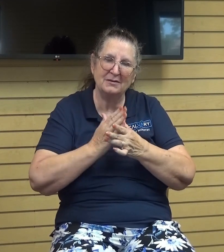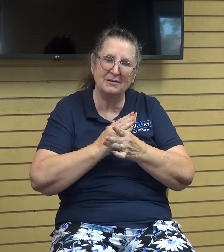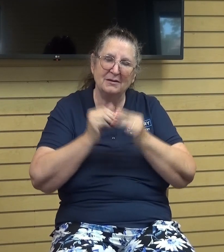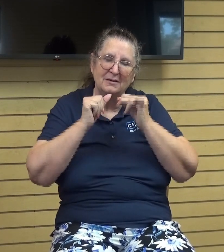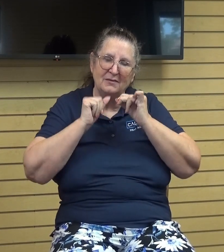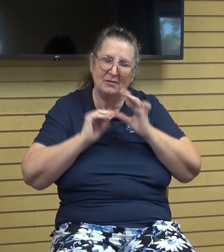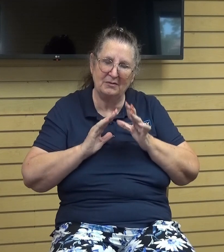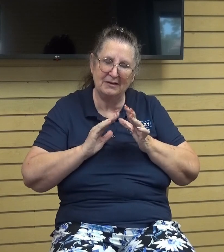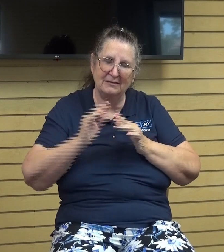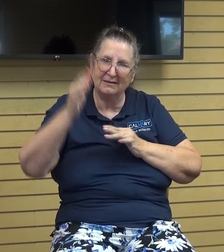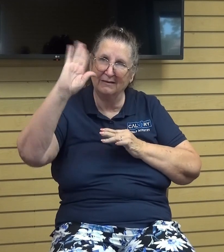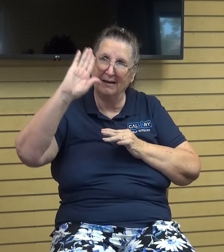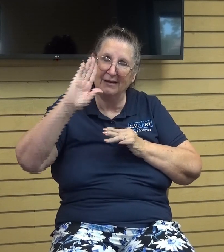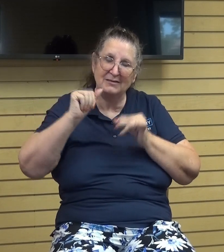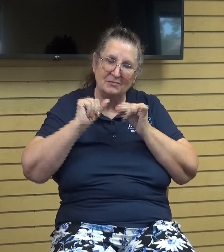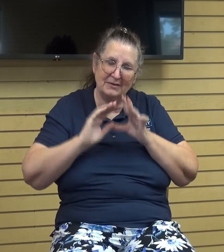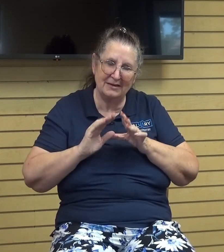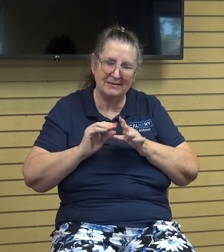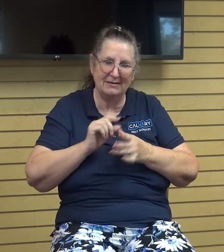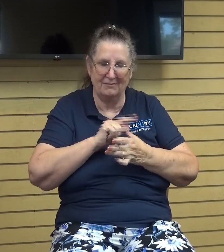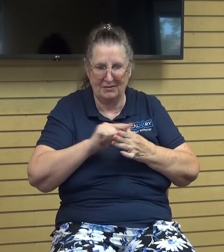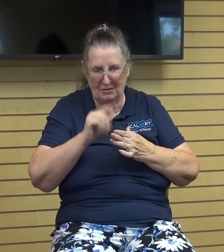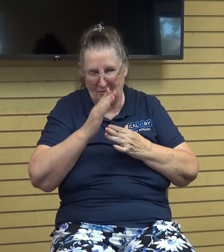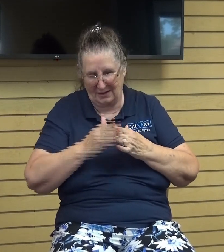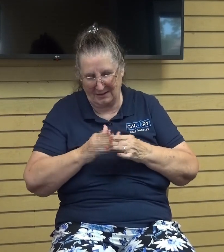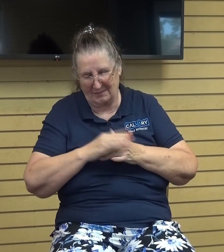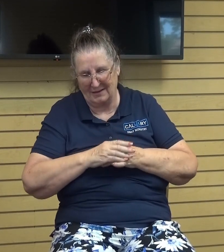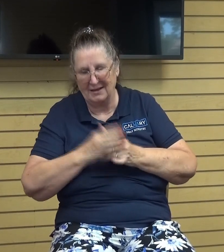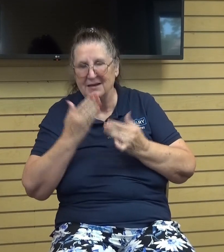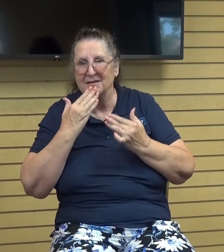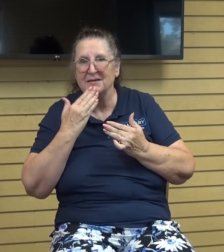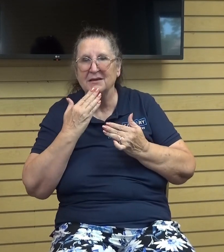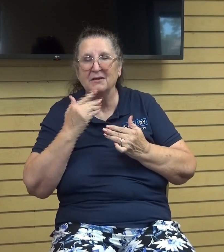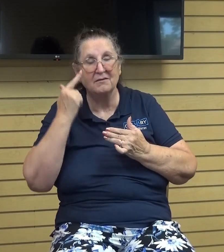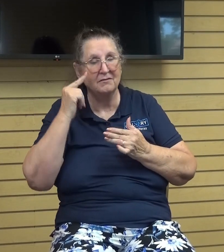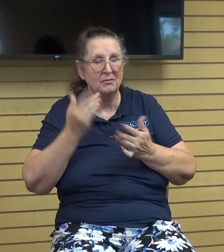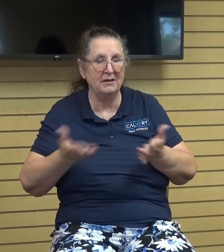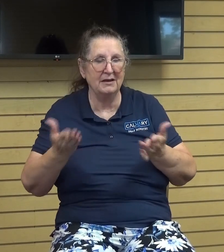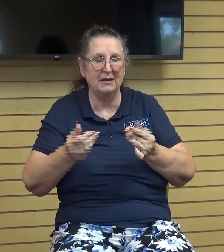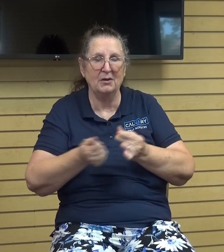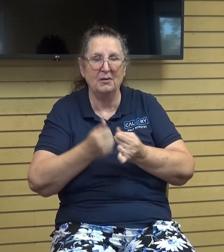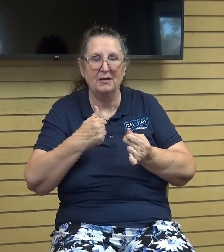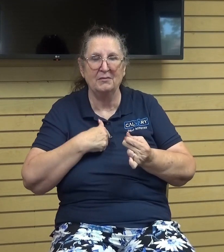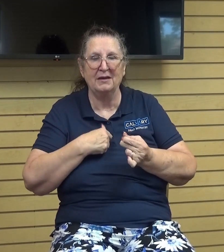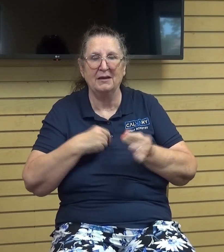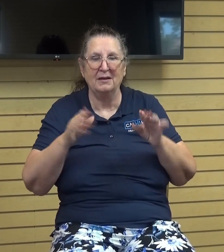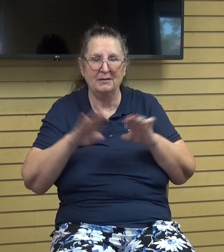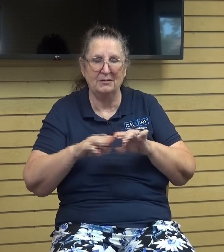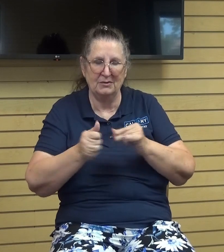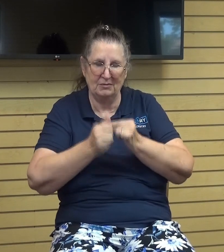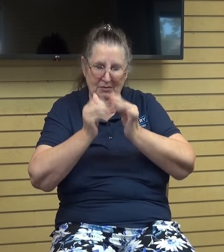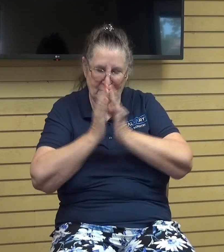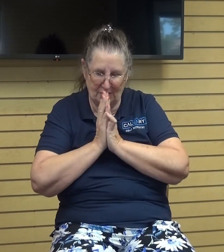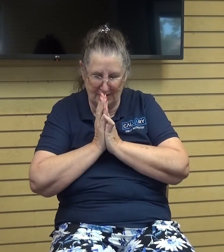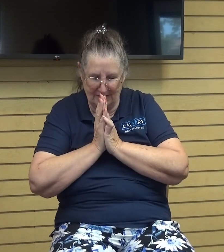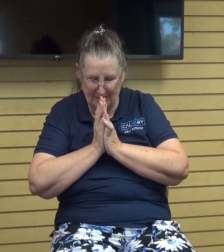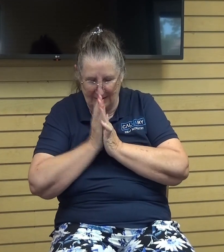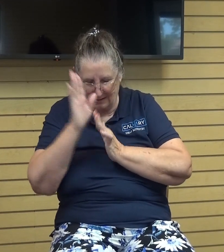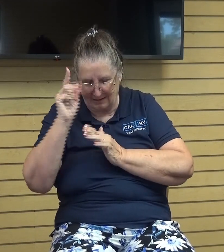god's blessing of this weekend so thank you guys for being here with me today and i'm gonna close in prayer god you are so faithful